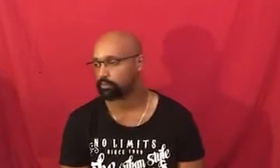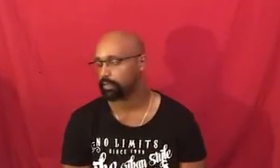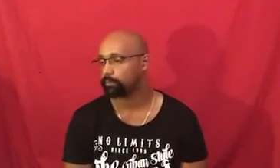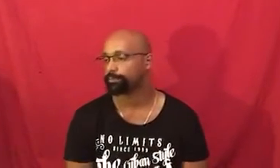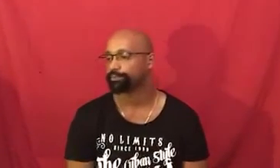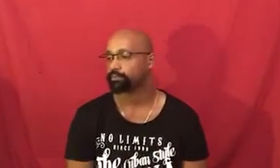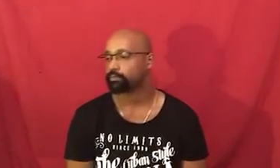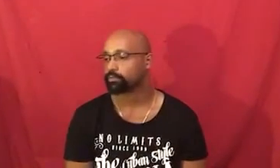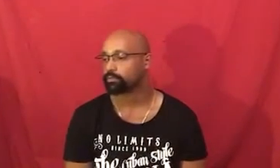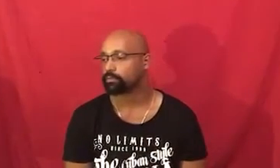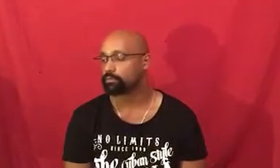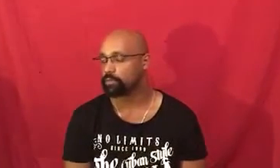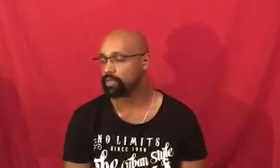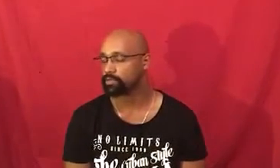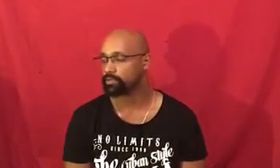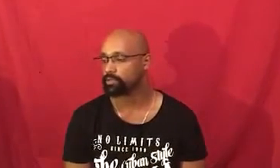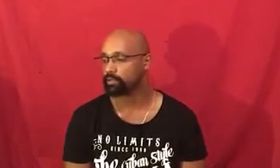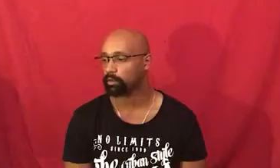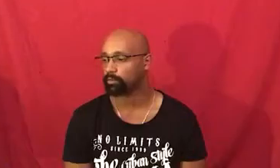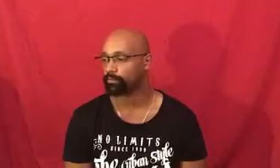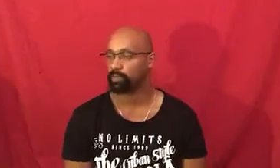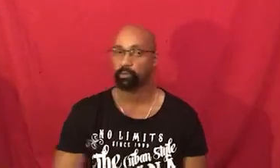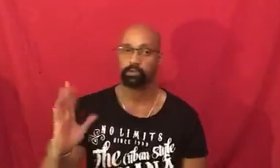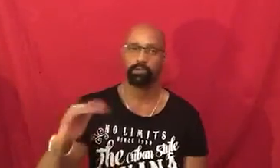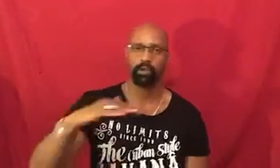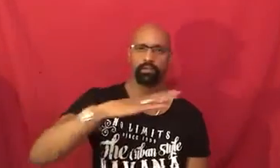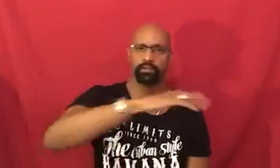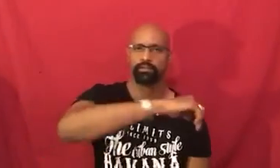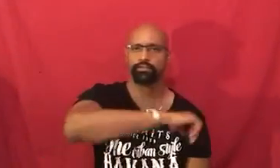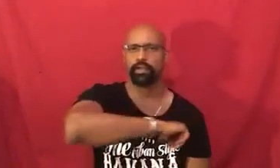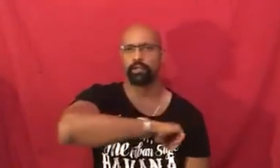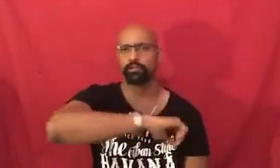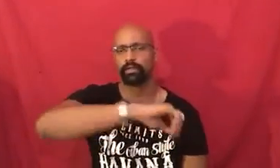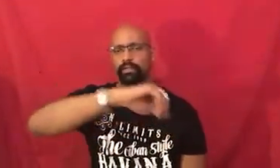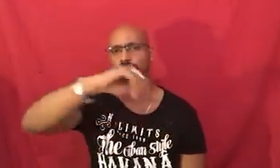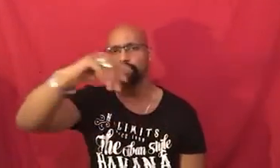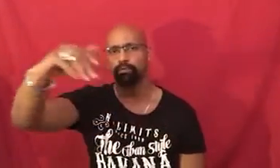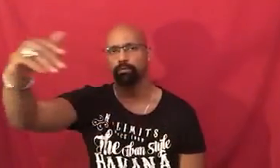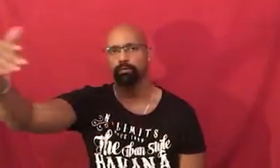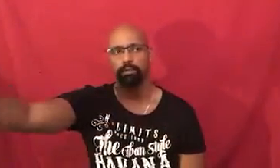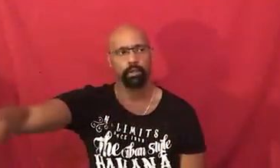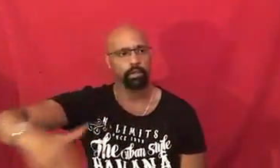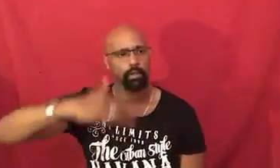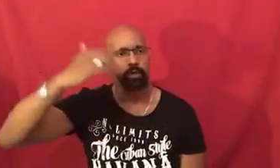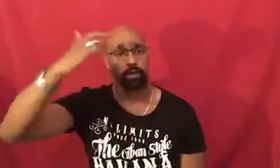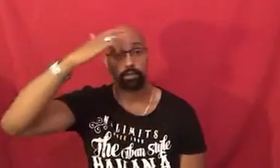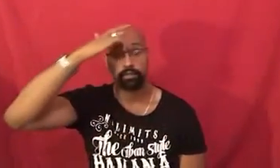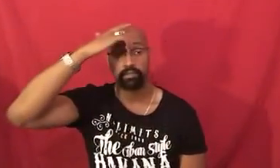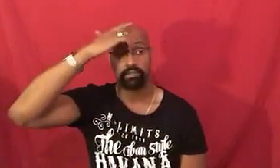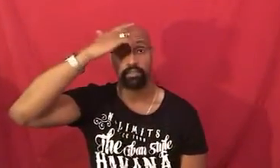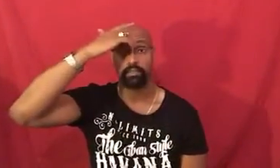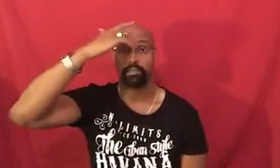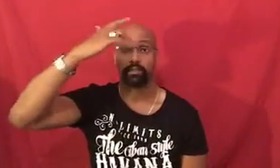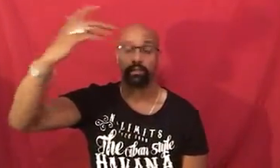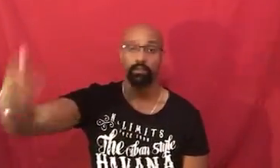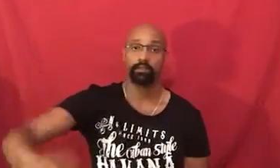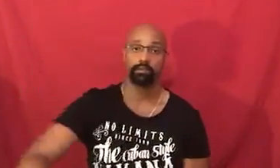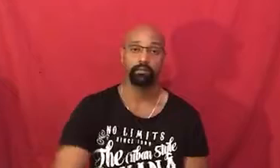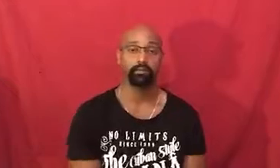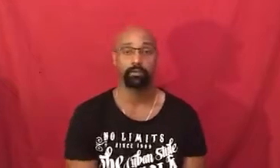now here's the thing though in order to constantly thrive and to succeed in pretty